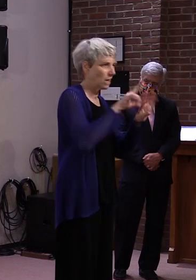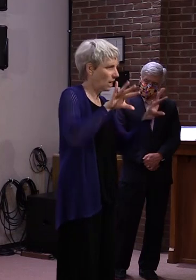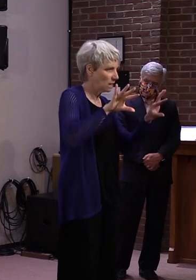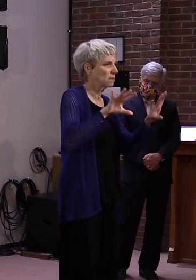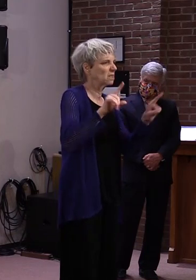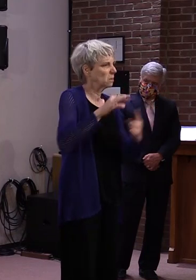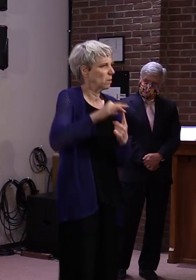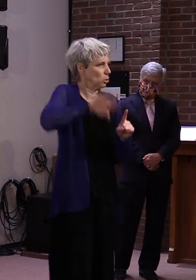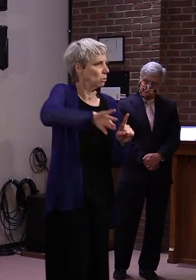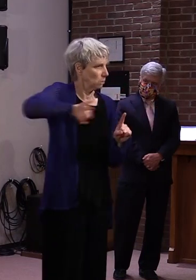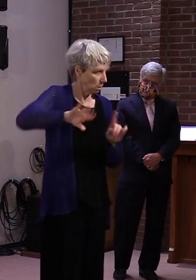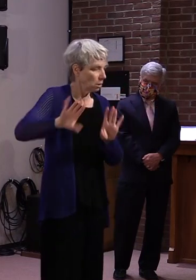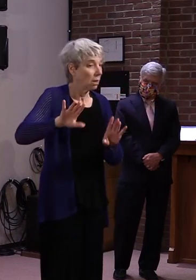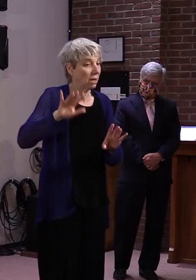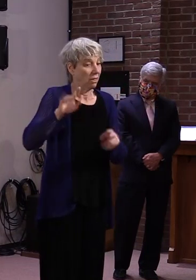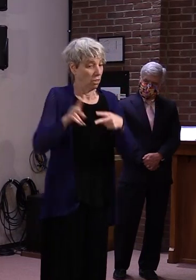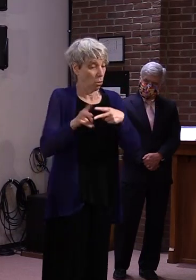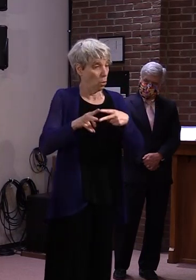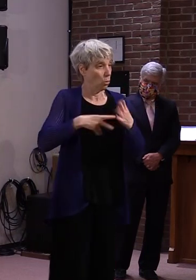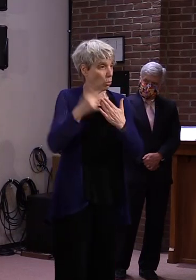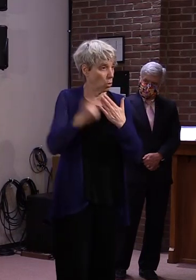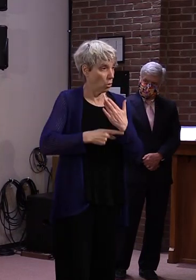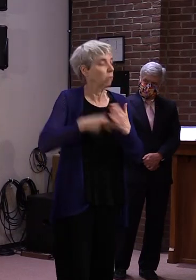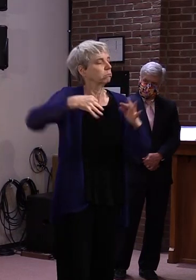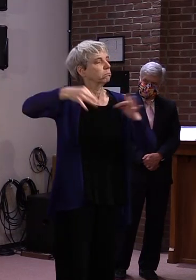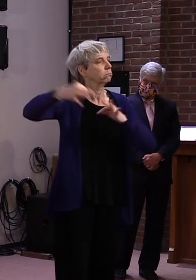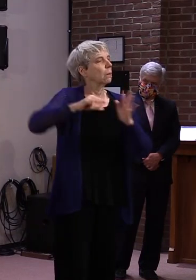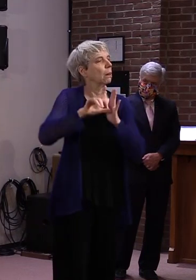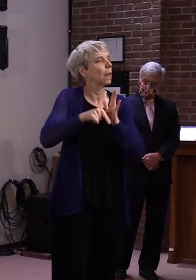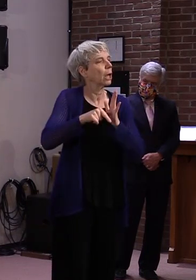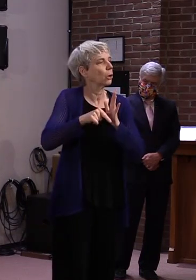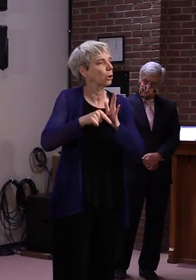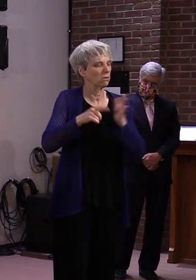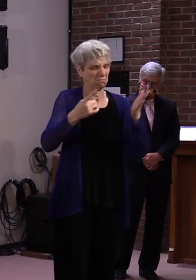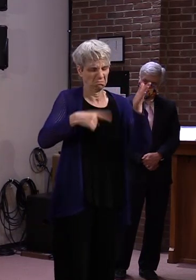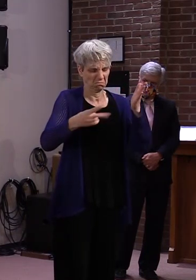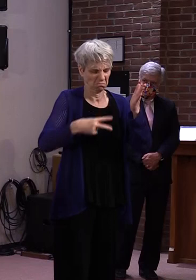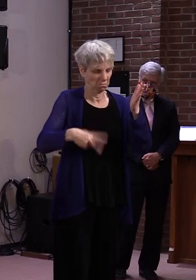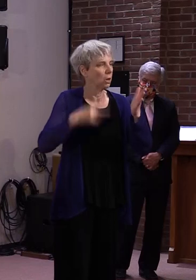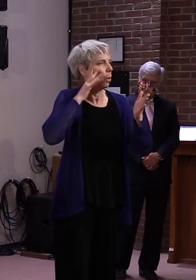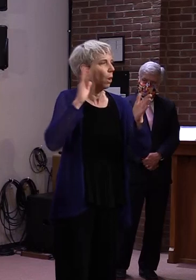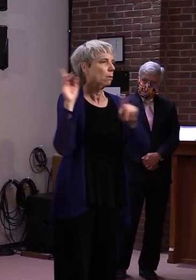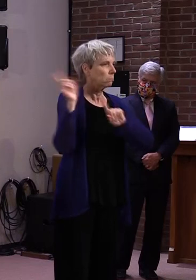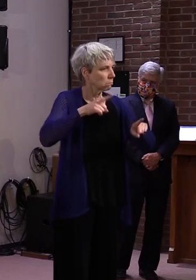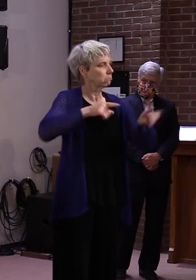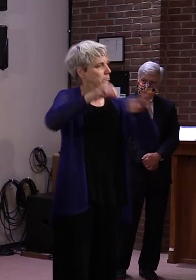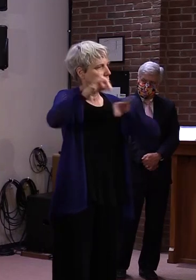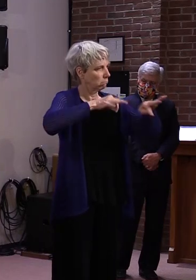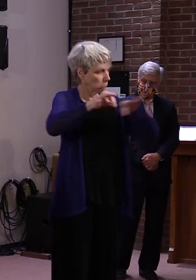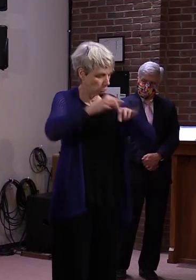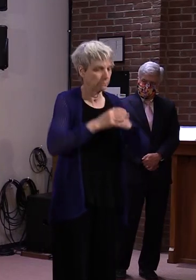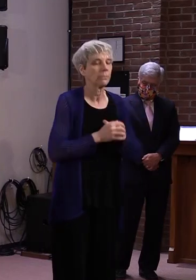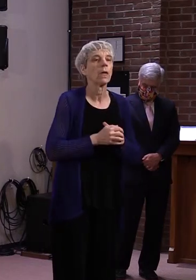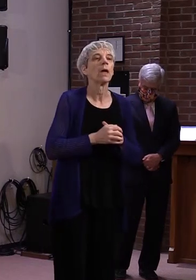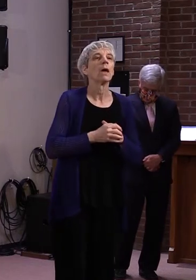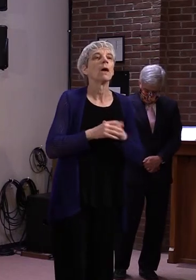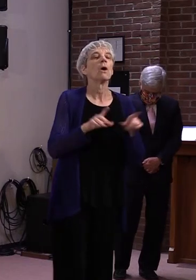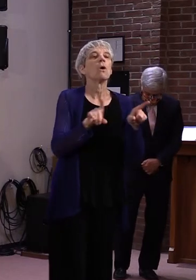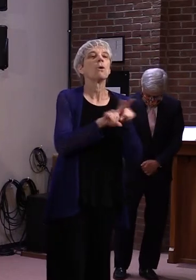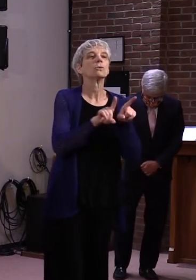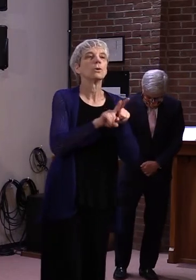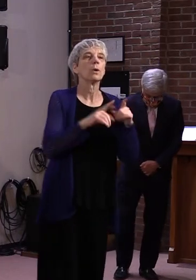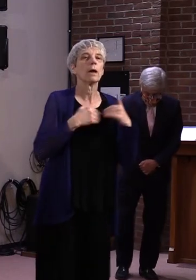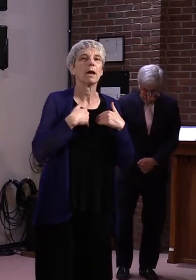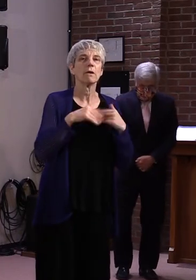Tax. Details on those programs will be forthcoming from those agencies in the weeks ahead. There is also a Working Lands Enterprise Grant